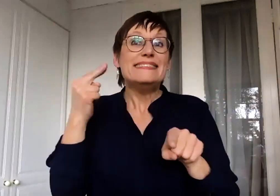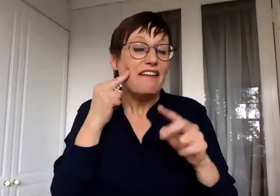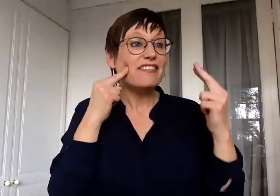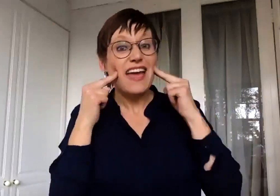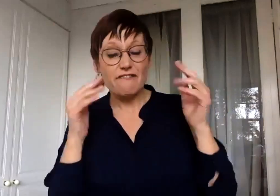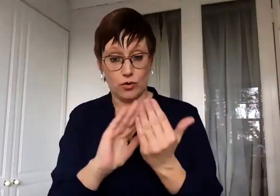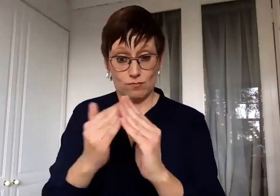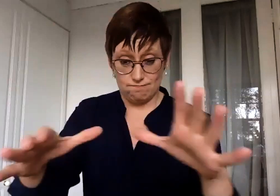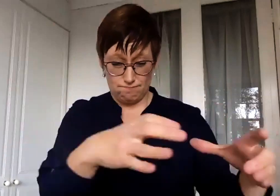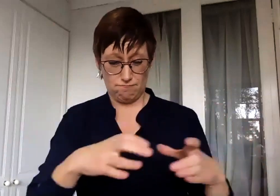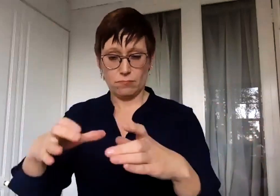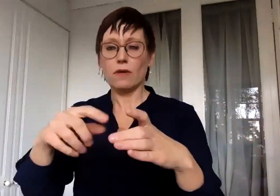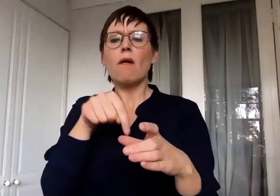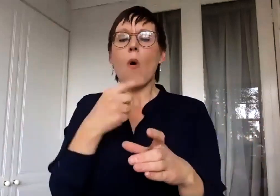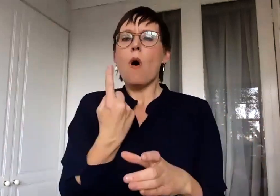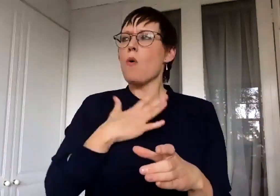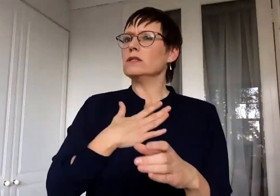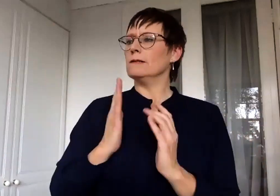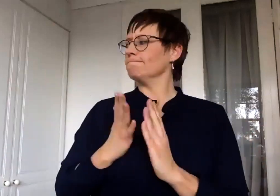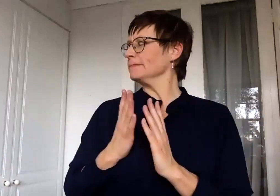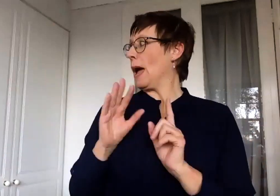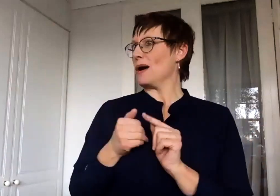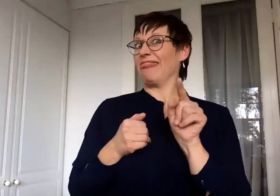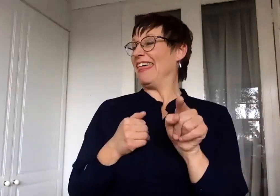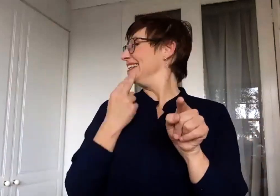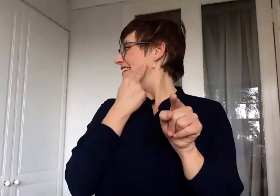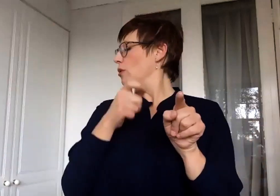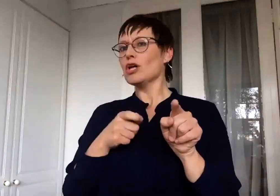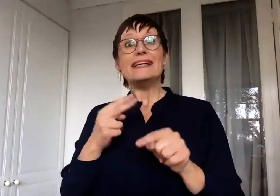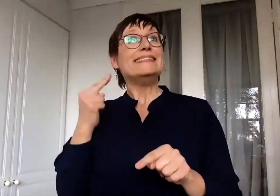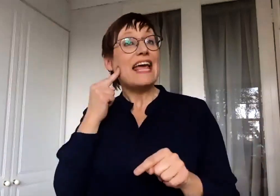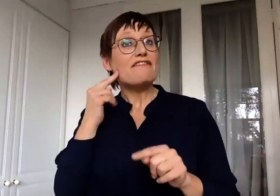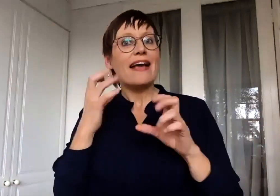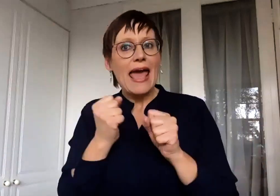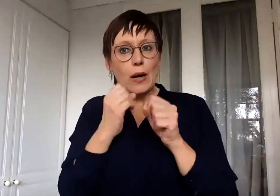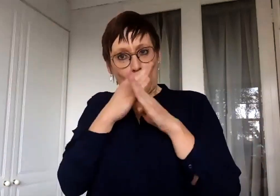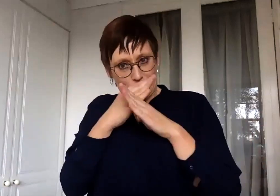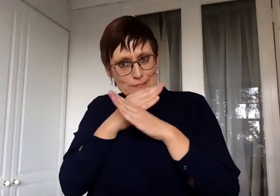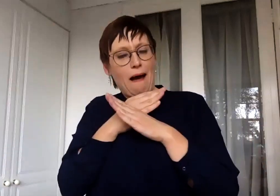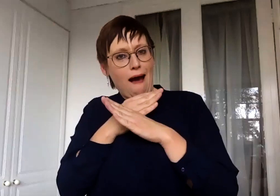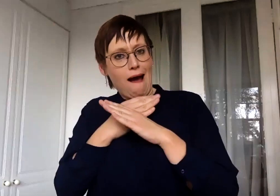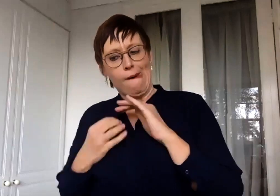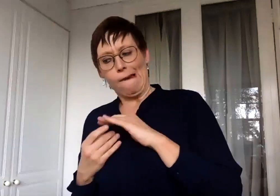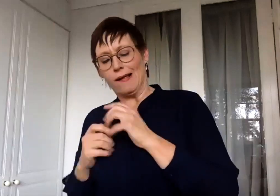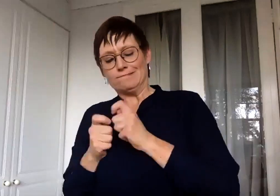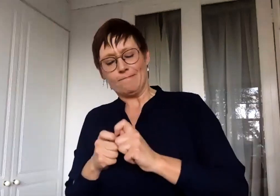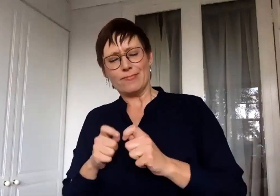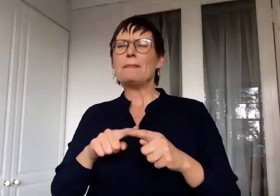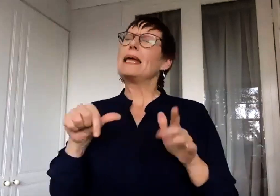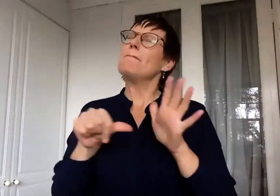And the type of nuances when everyone can see. And then I think that one of the most exciting things is just deaf humour and deaf art. And so when